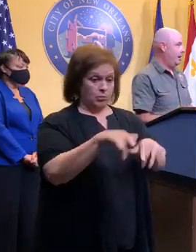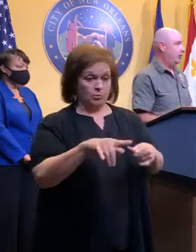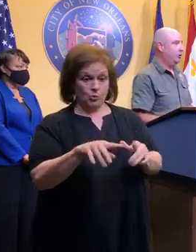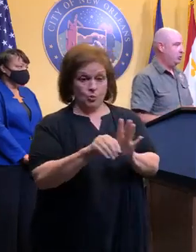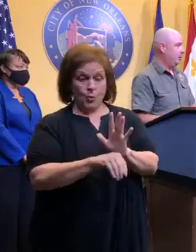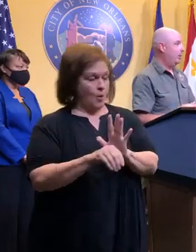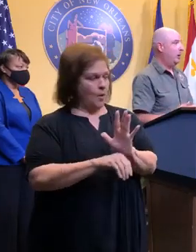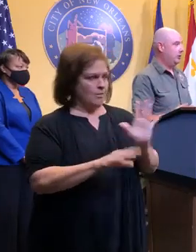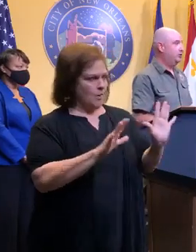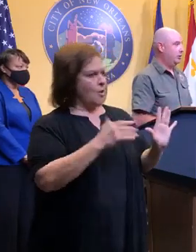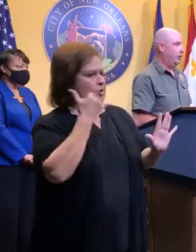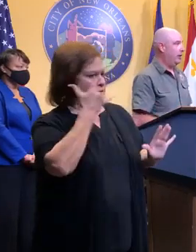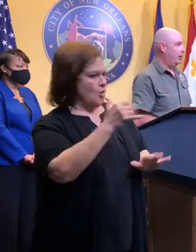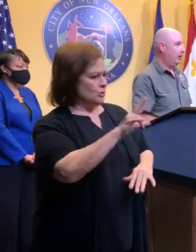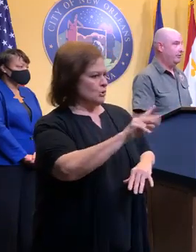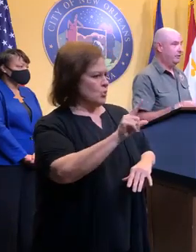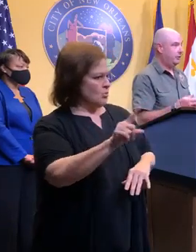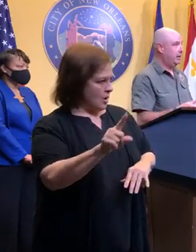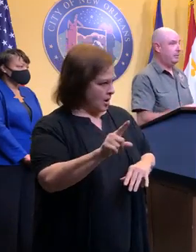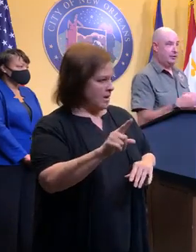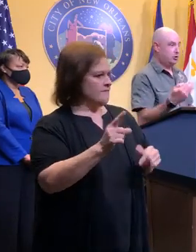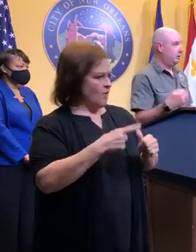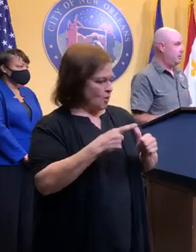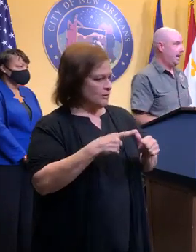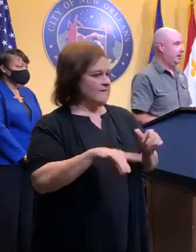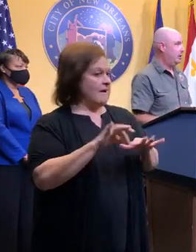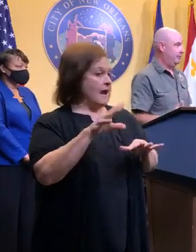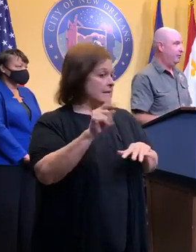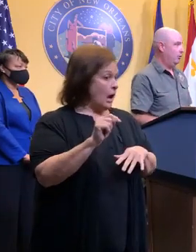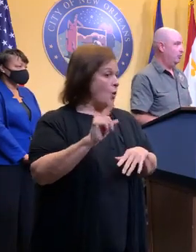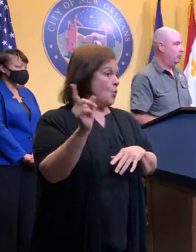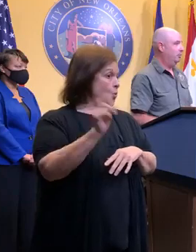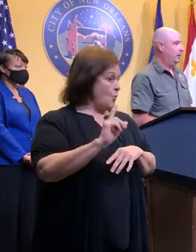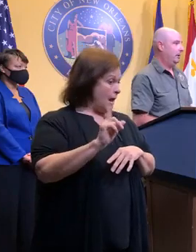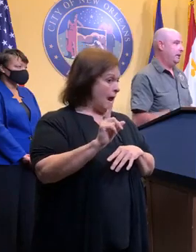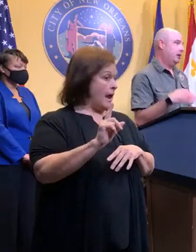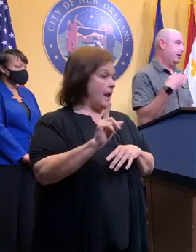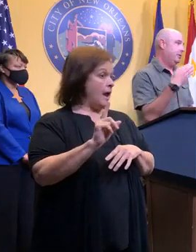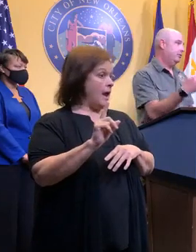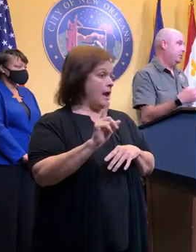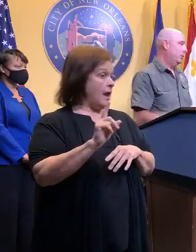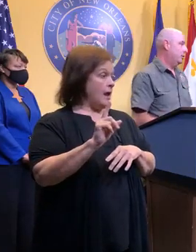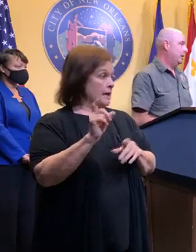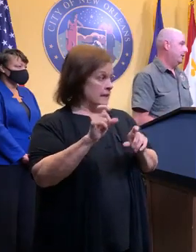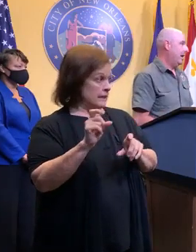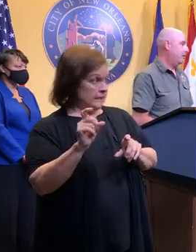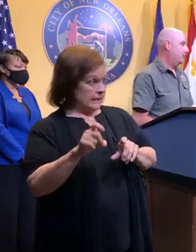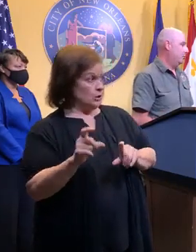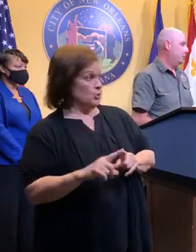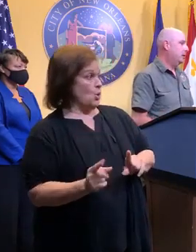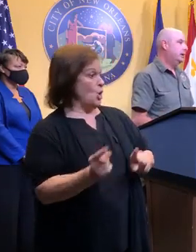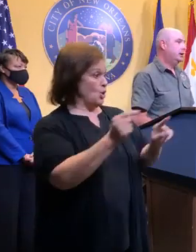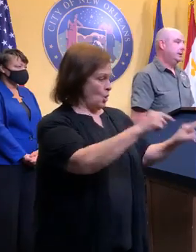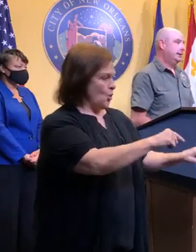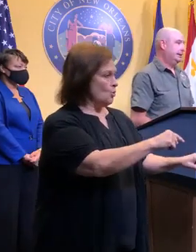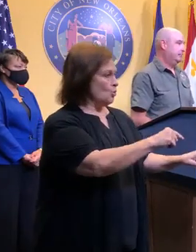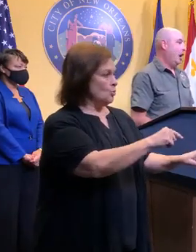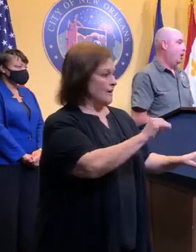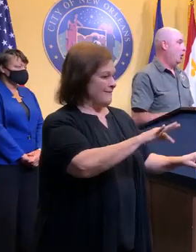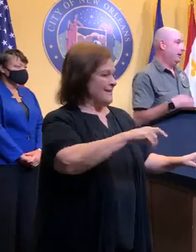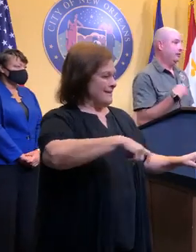from there you'd be routed to another area of the state, potentially back here. I mean, obviously we're looking at that through